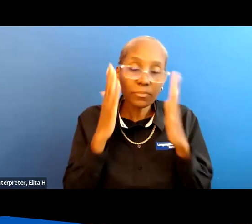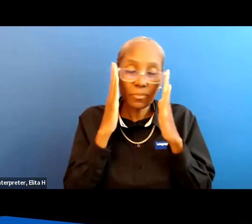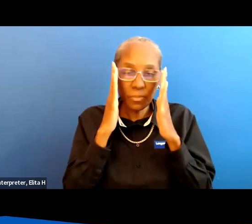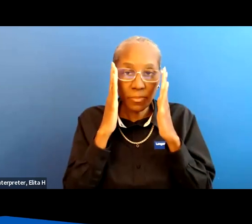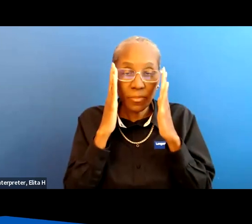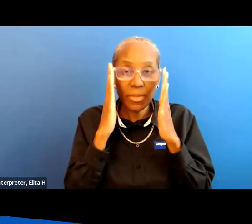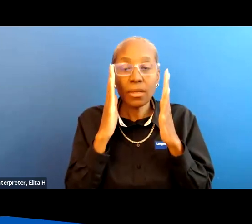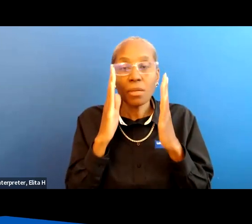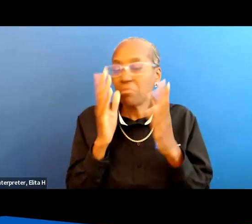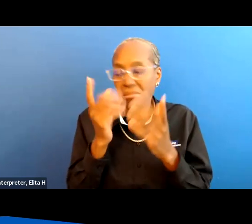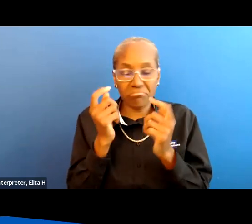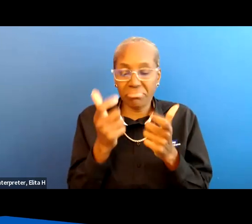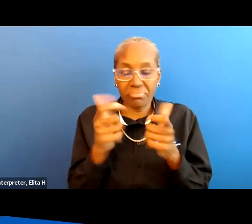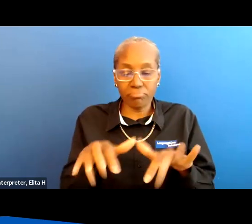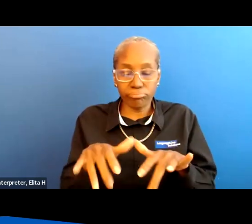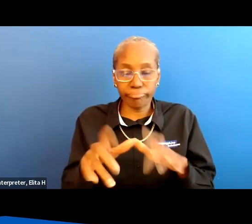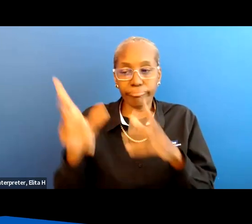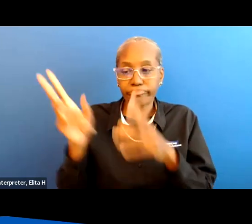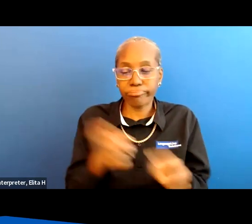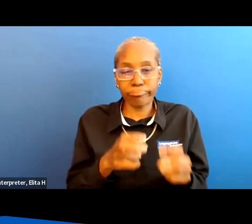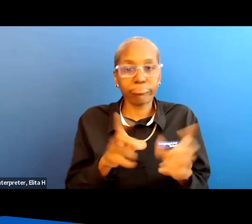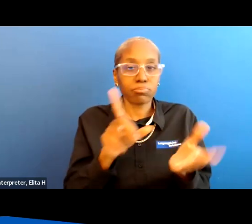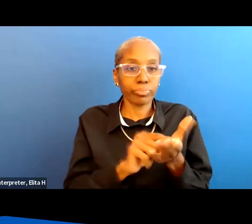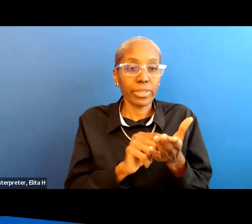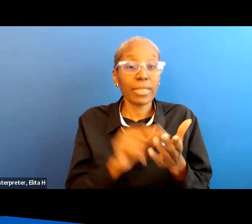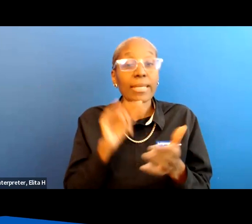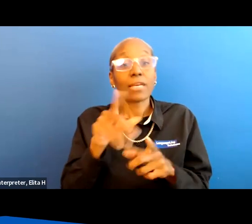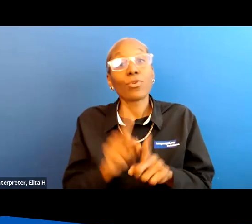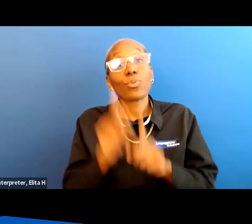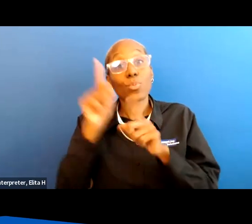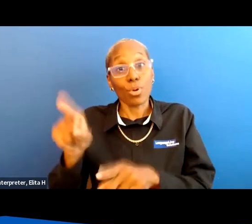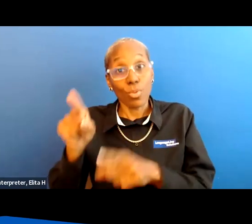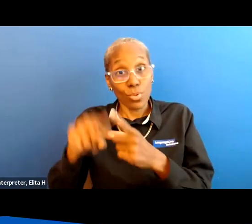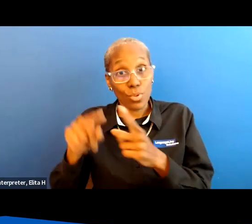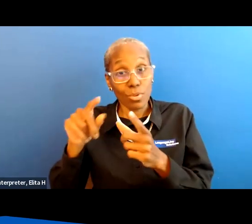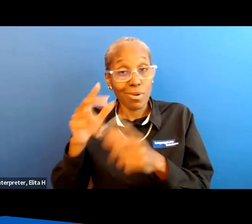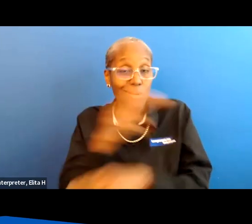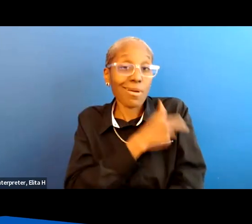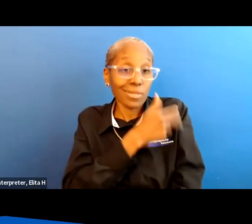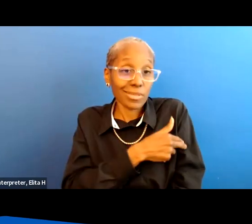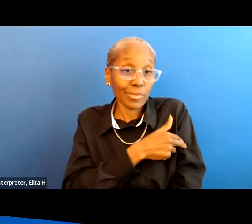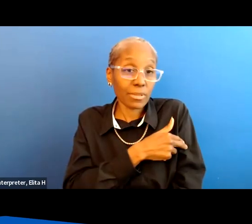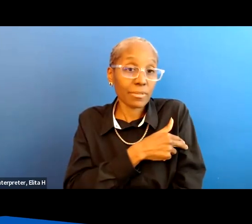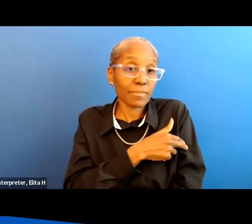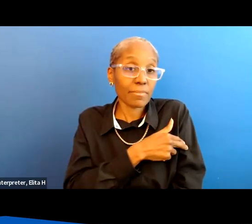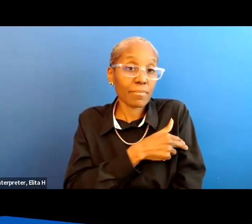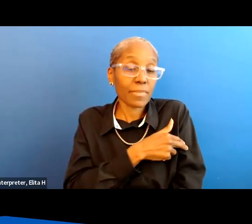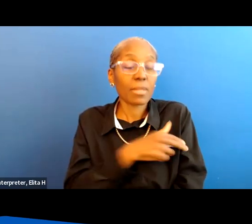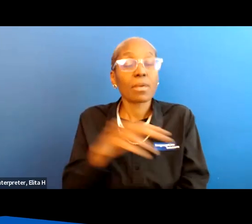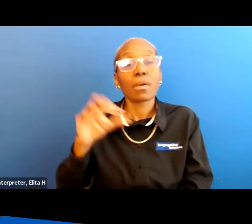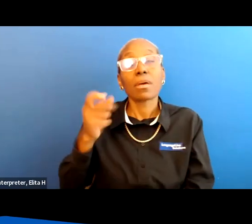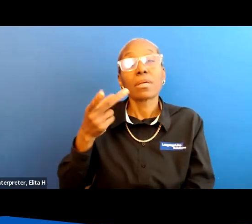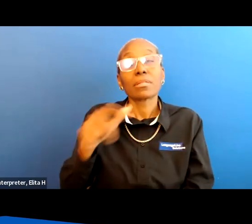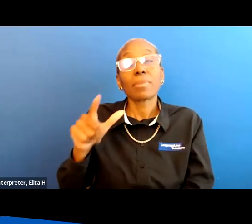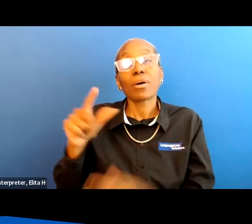at your fingertips on the computer if you are going to the hospital and you know um spinal cord